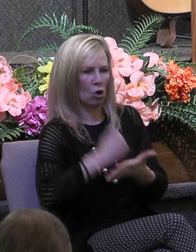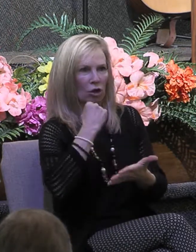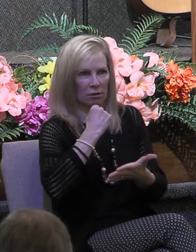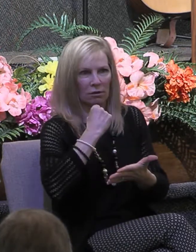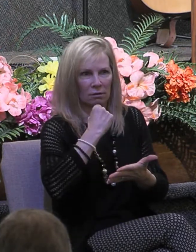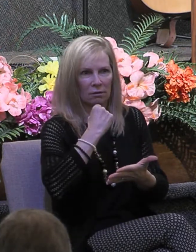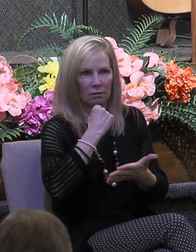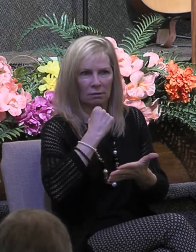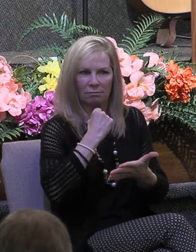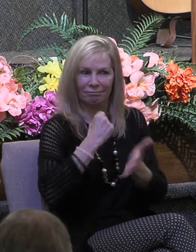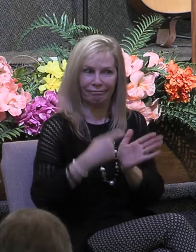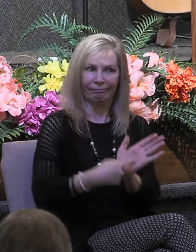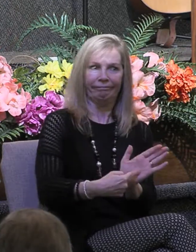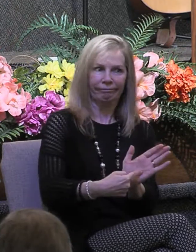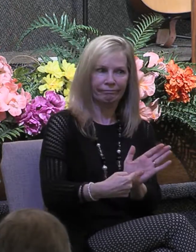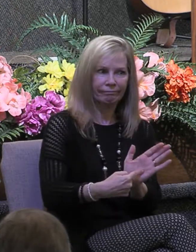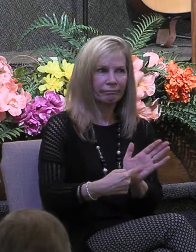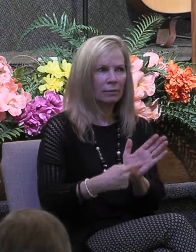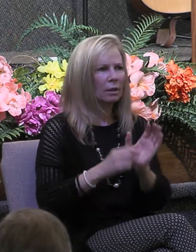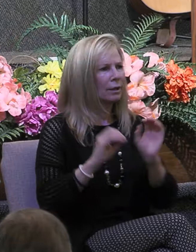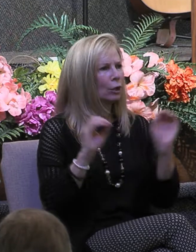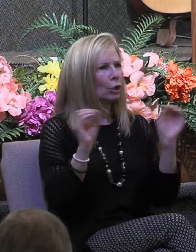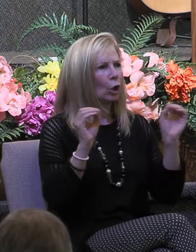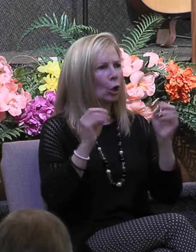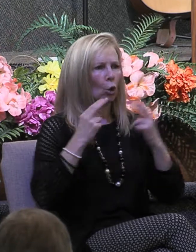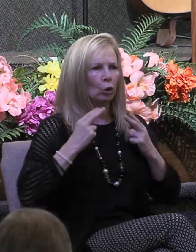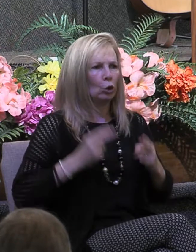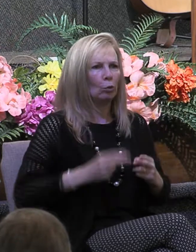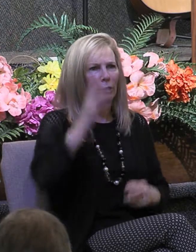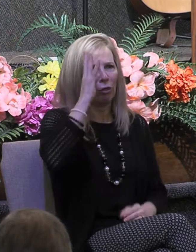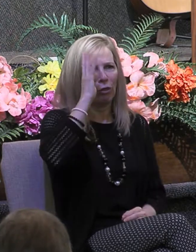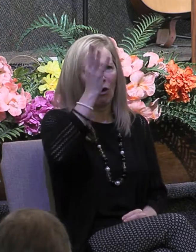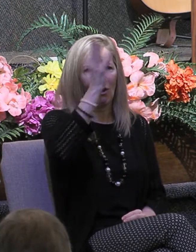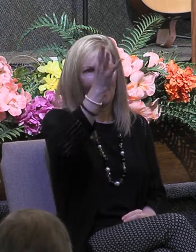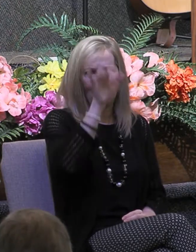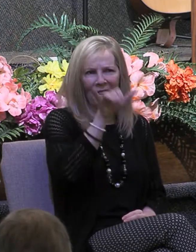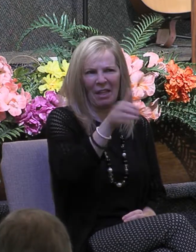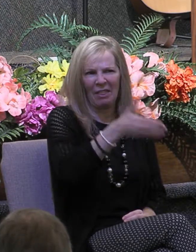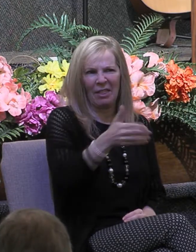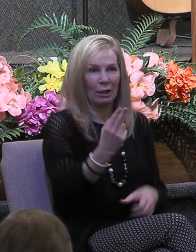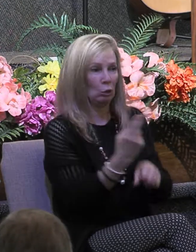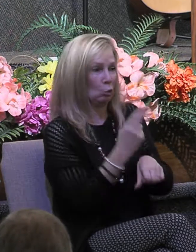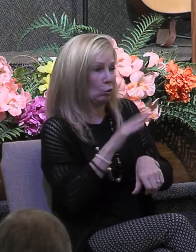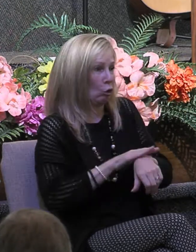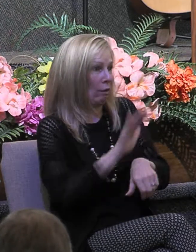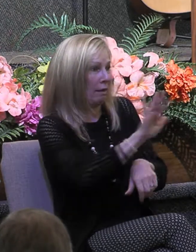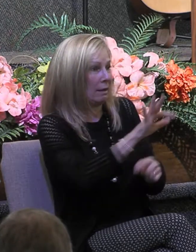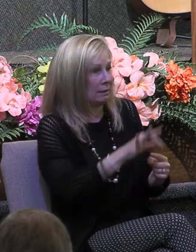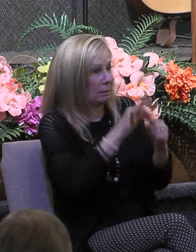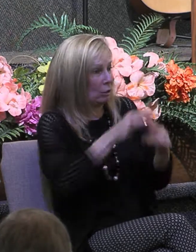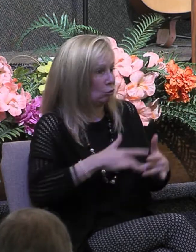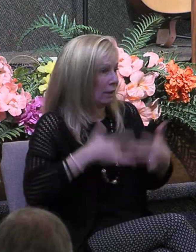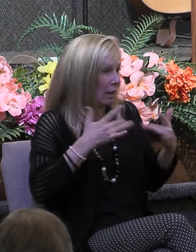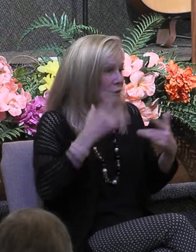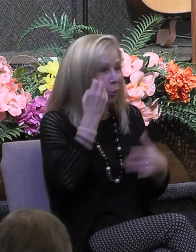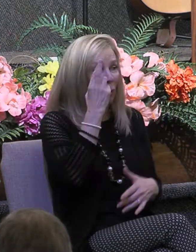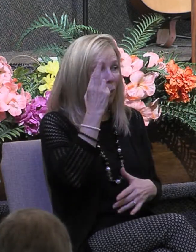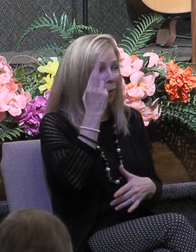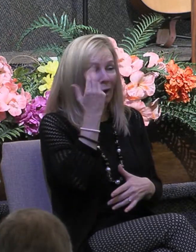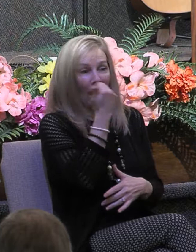not been thought up just as a matter of expediency for use on some special occasion or in some specific era. It's